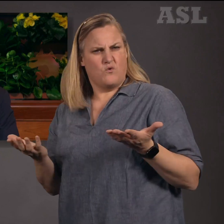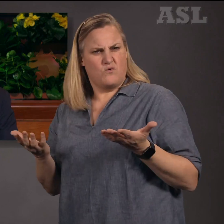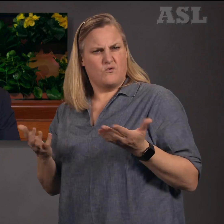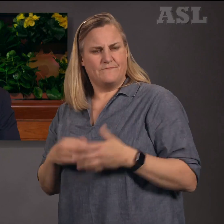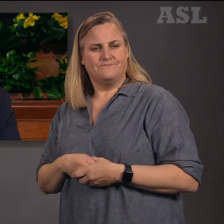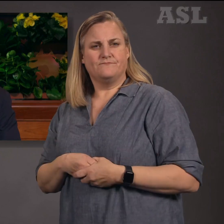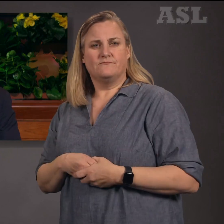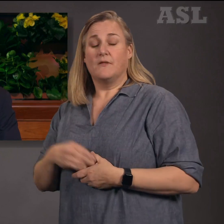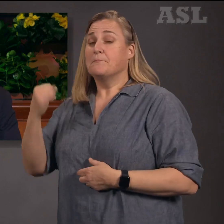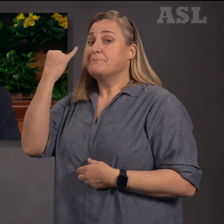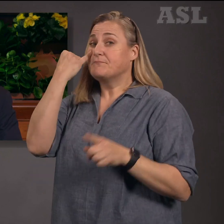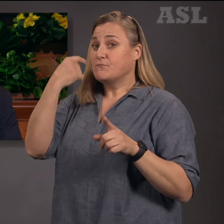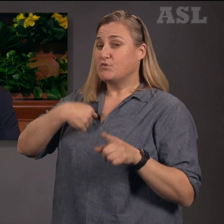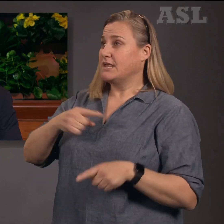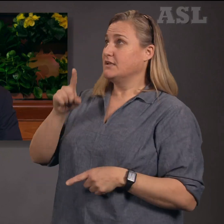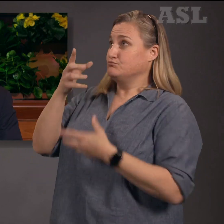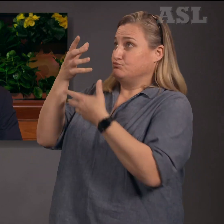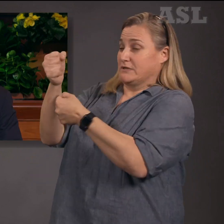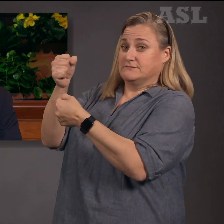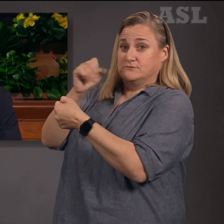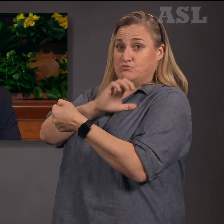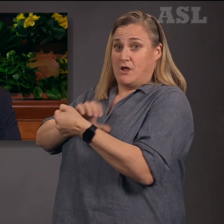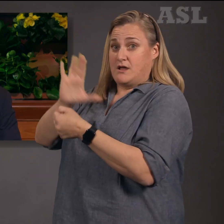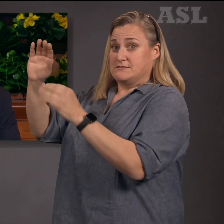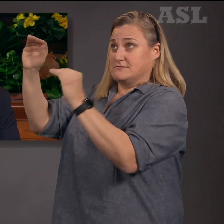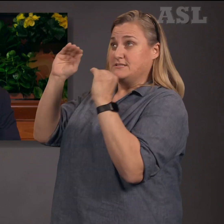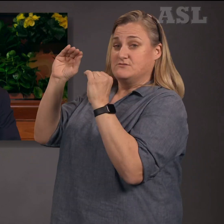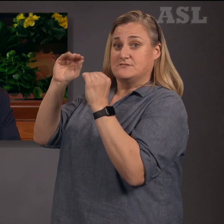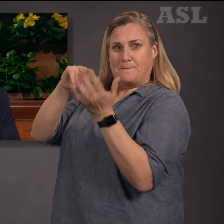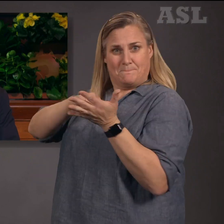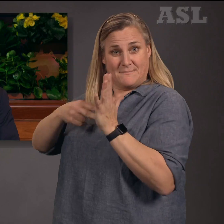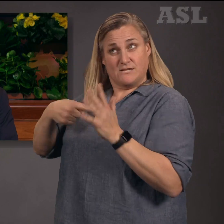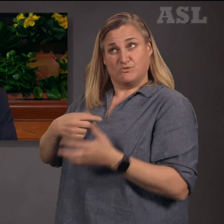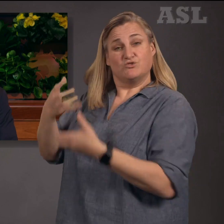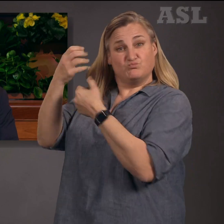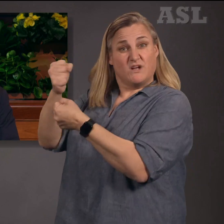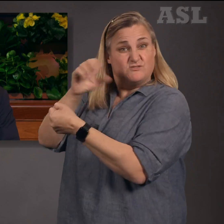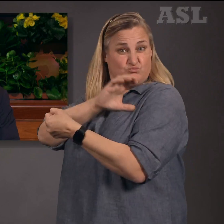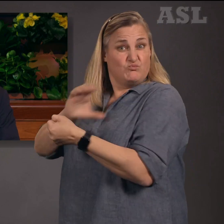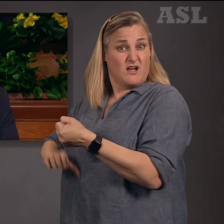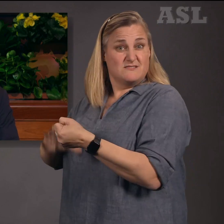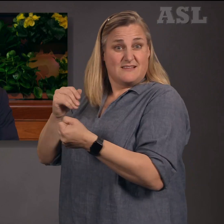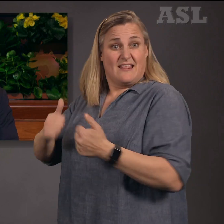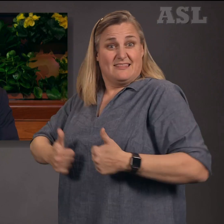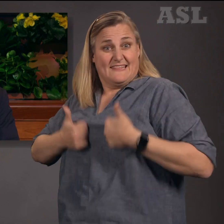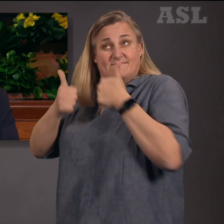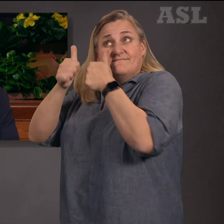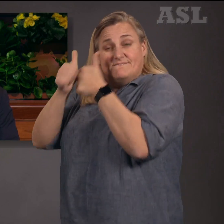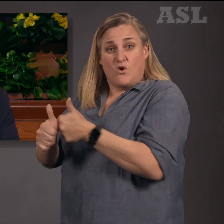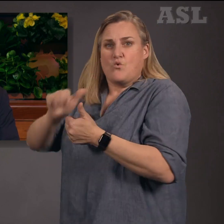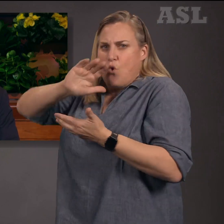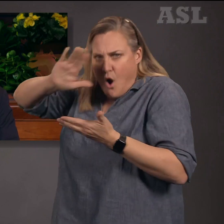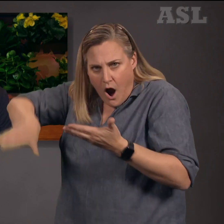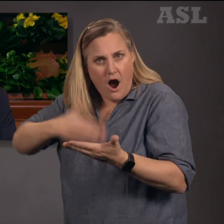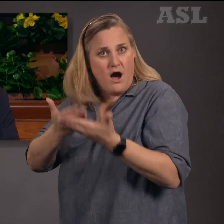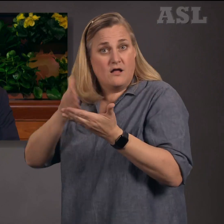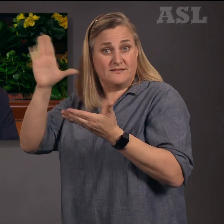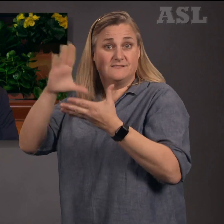will trust Christ enough to live by His every word. We will make a lifelong study of Jesus Christ, His